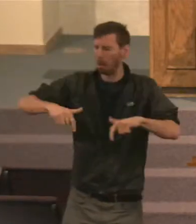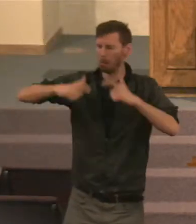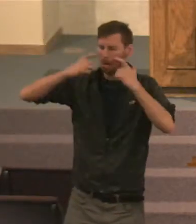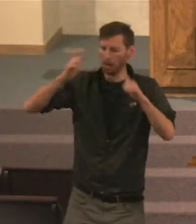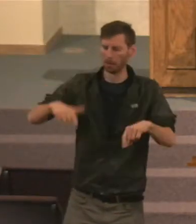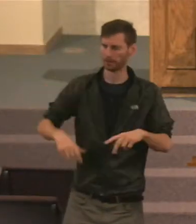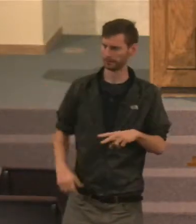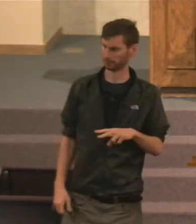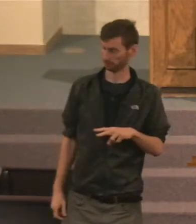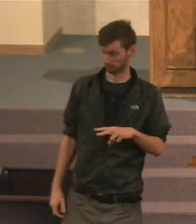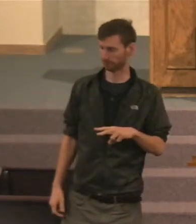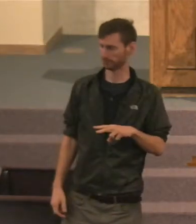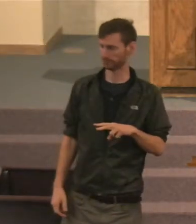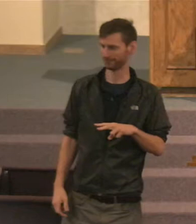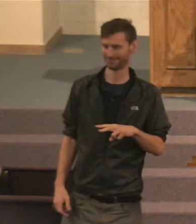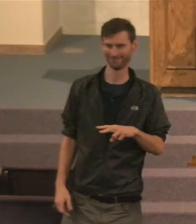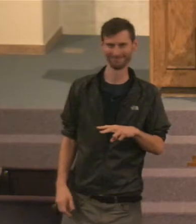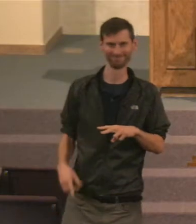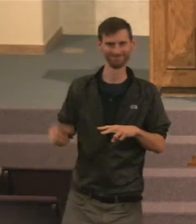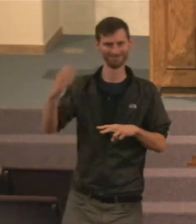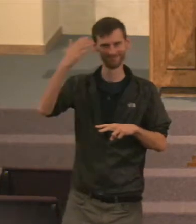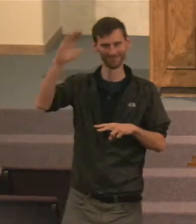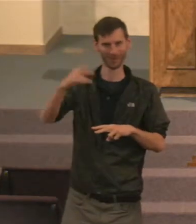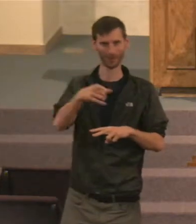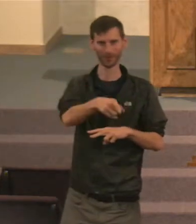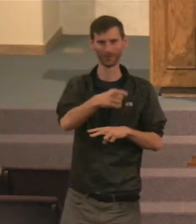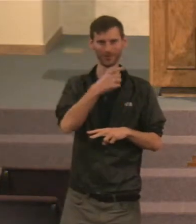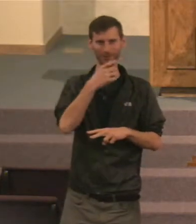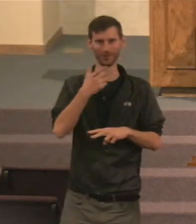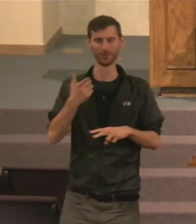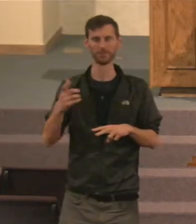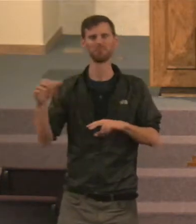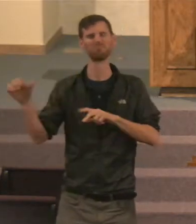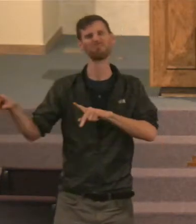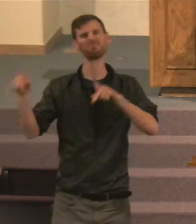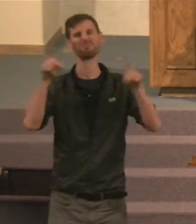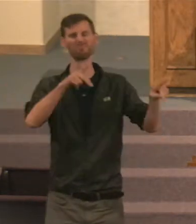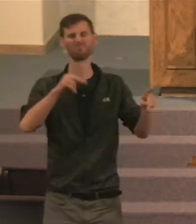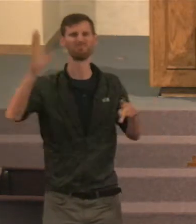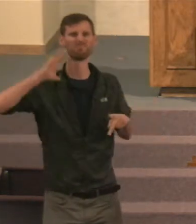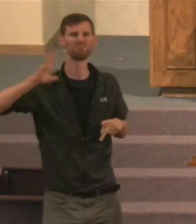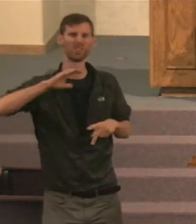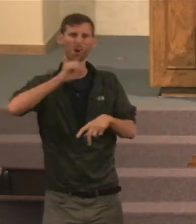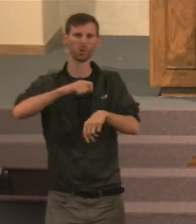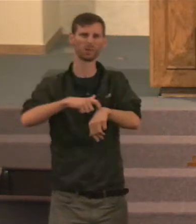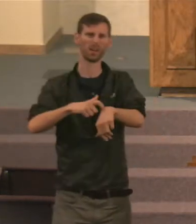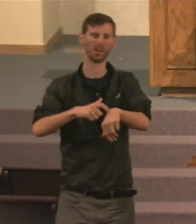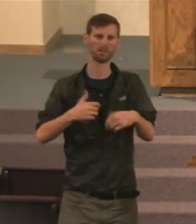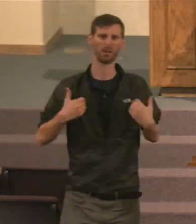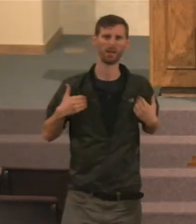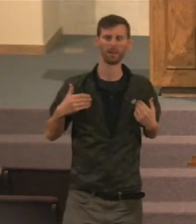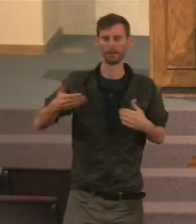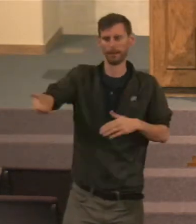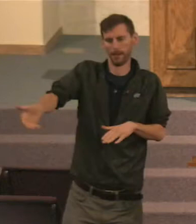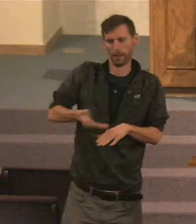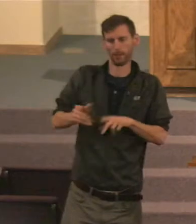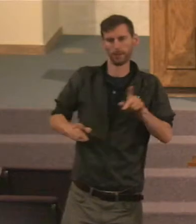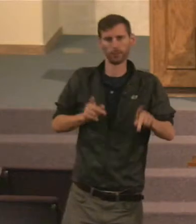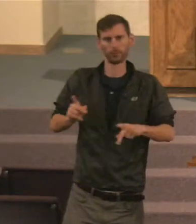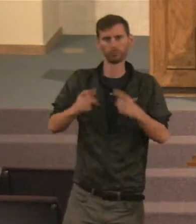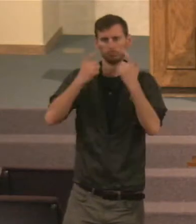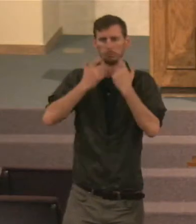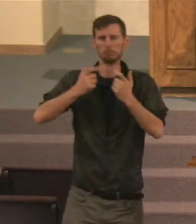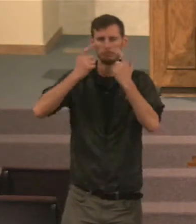a living, as it were. I would like somebody to turn to Jeremiah chapter 9 and verse 17. Jeremiah